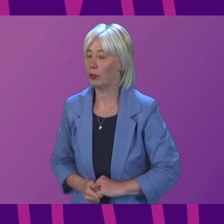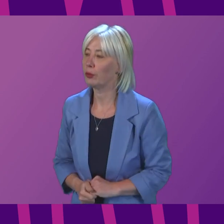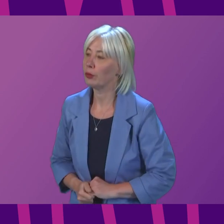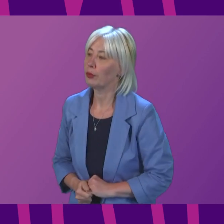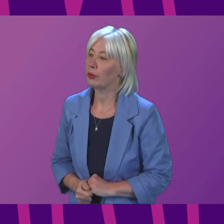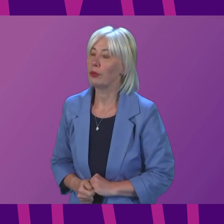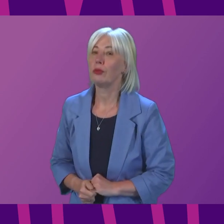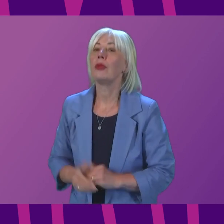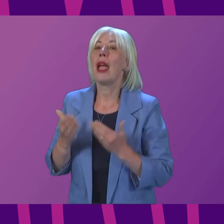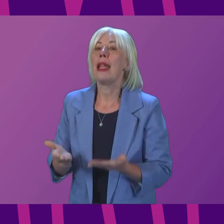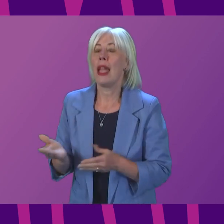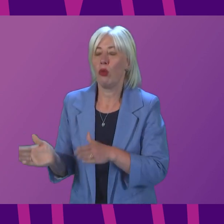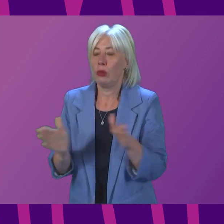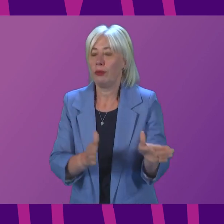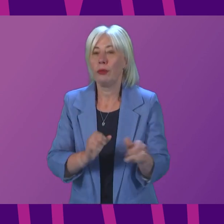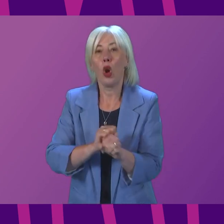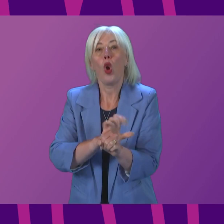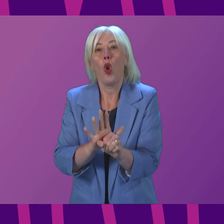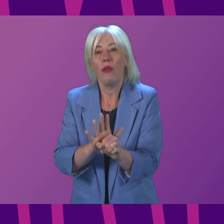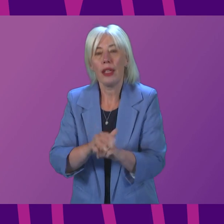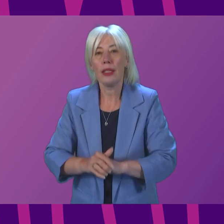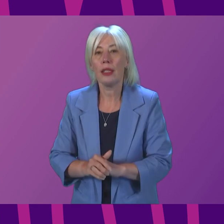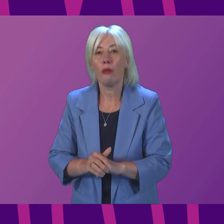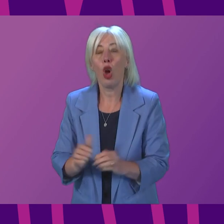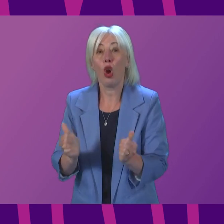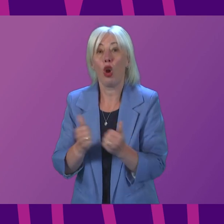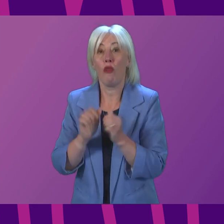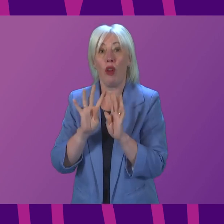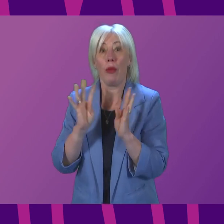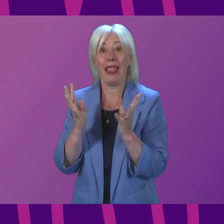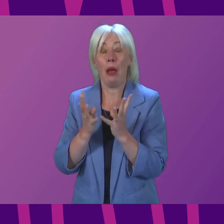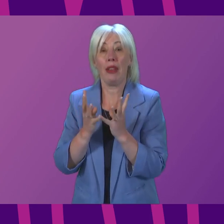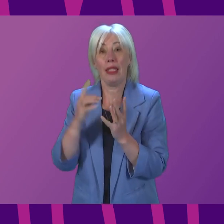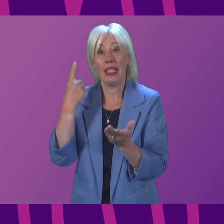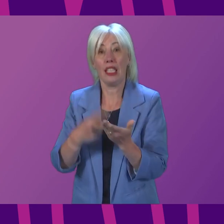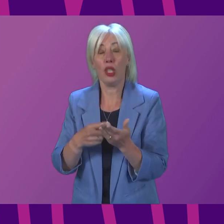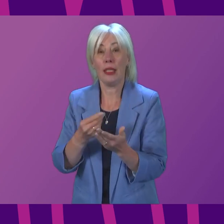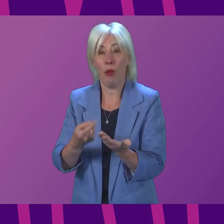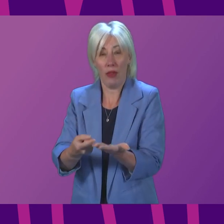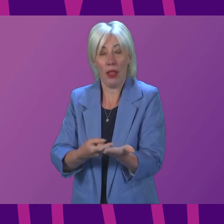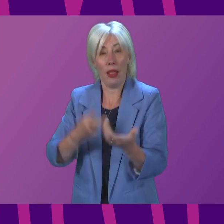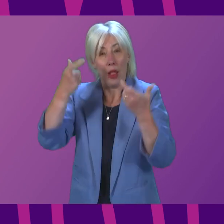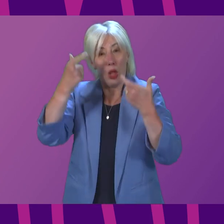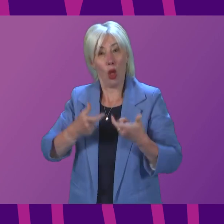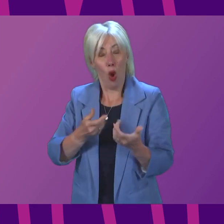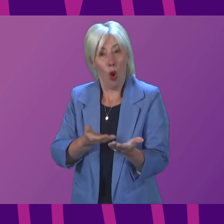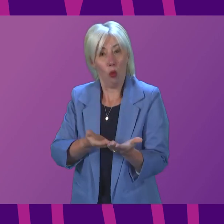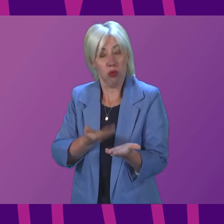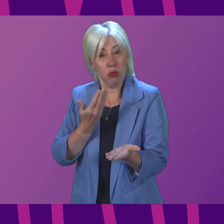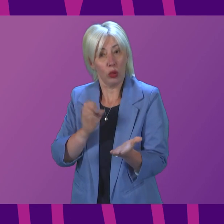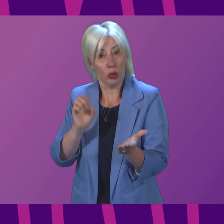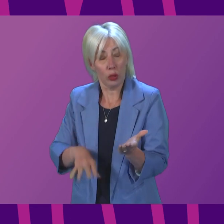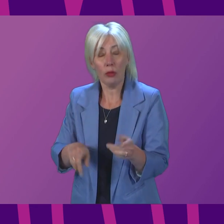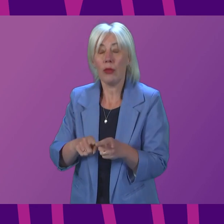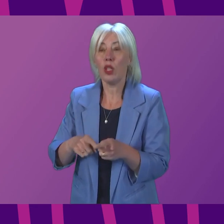Presiding officer, turning now to COVID, I will confirm Cabinet's decisions on lifting the limited measures that remain in law and set out